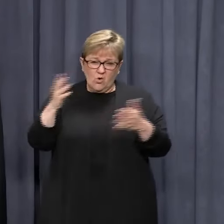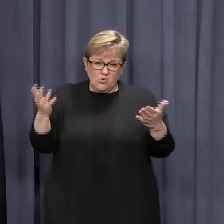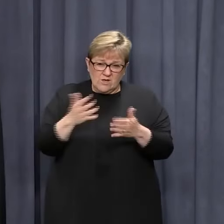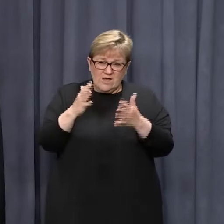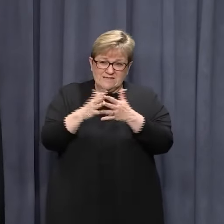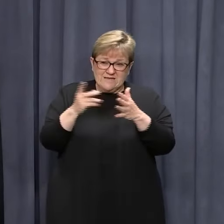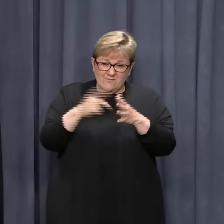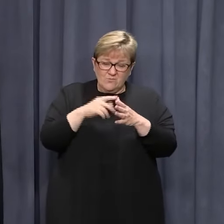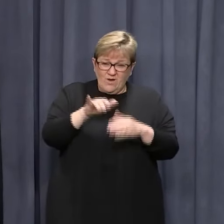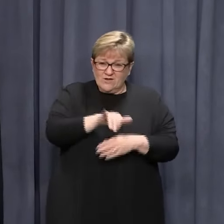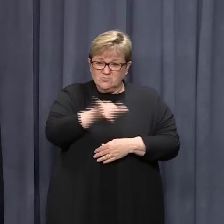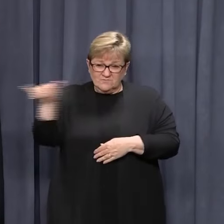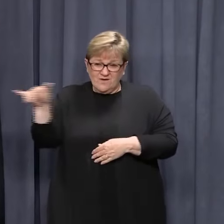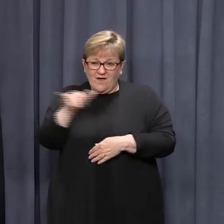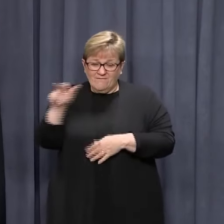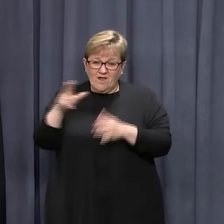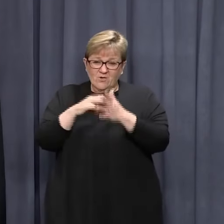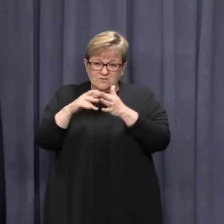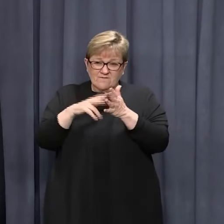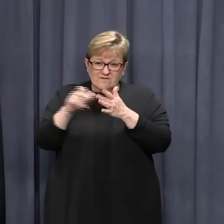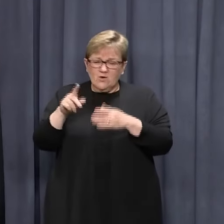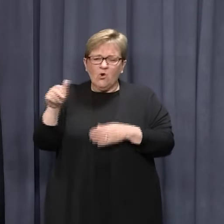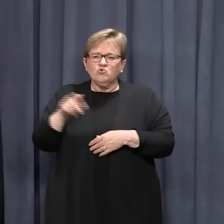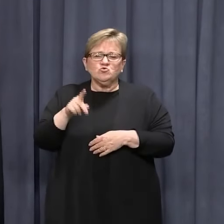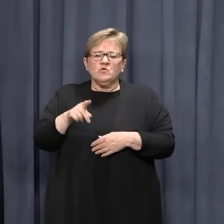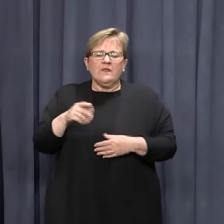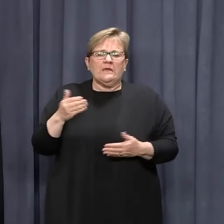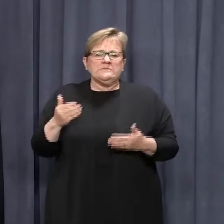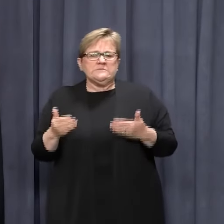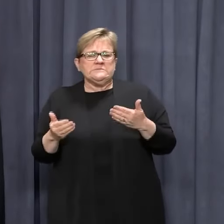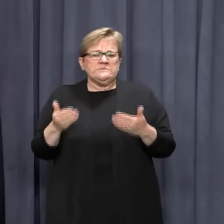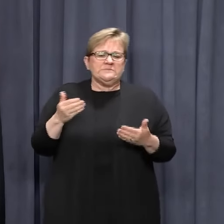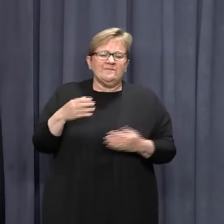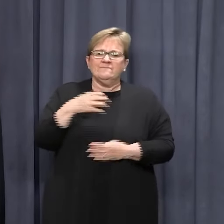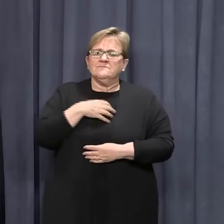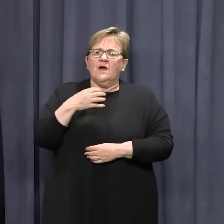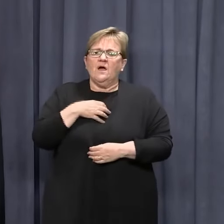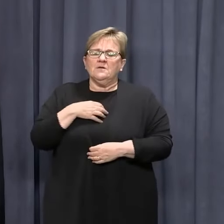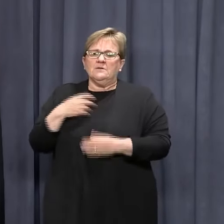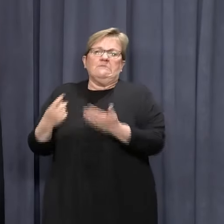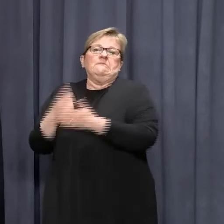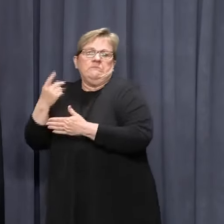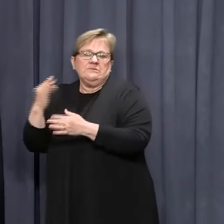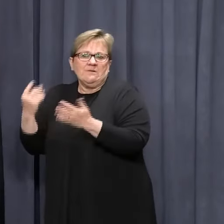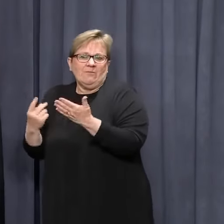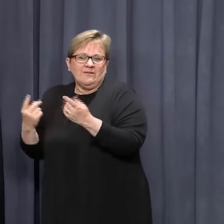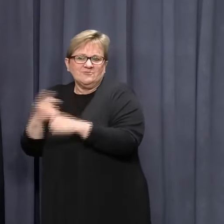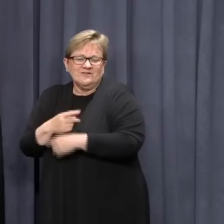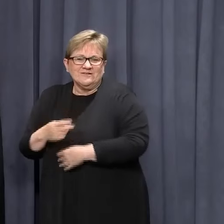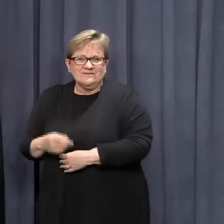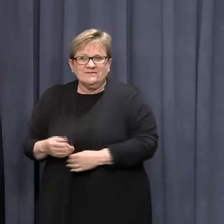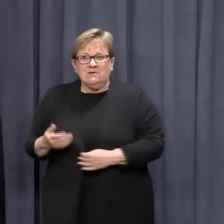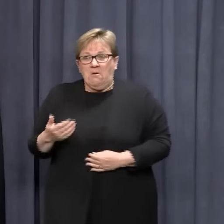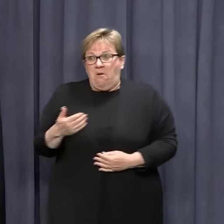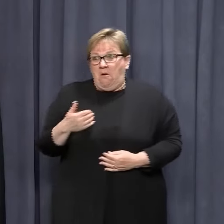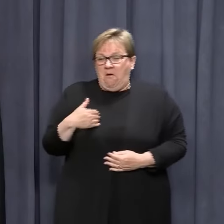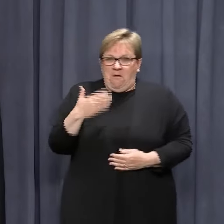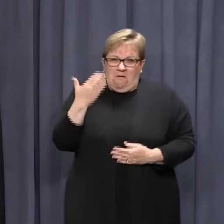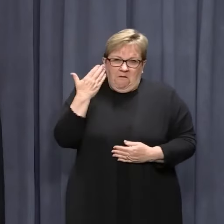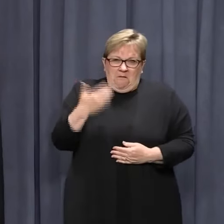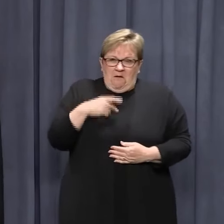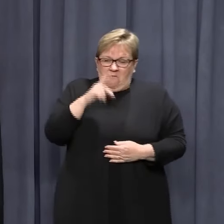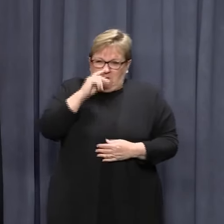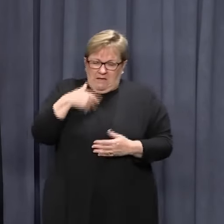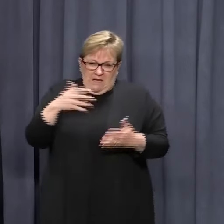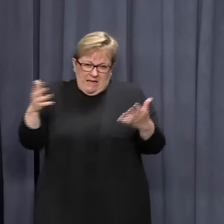Australians to go to New South Wales or Victoria, or should they be hesitant in case something changes? Well, I don't actively